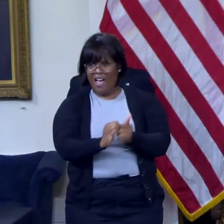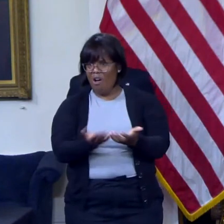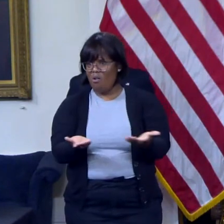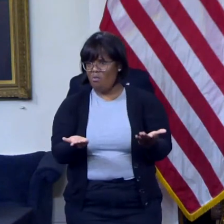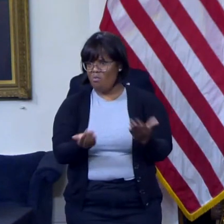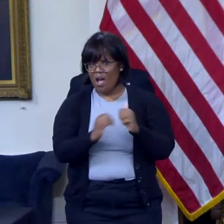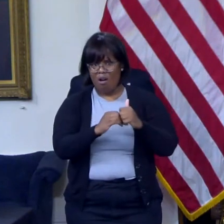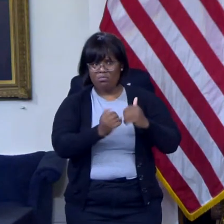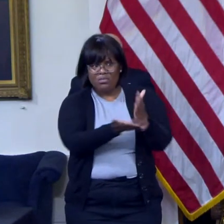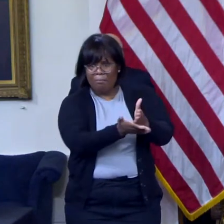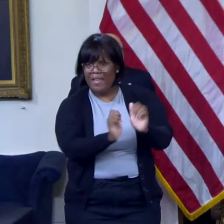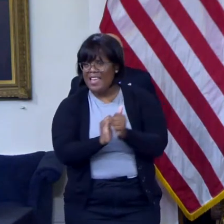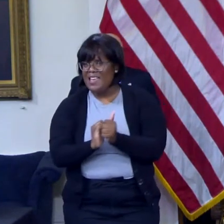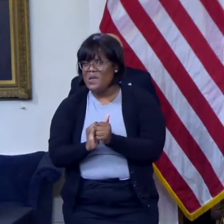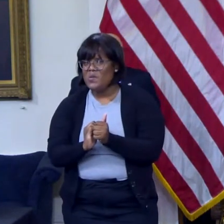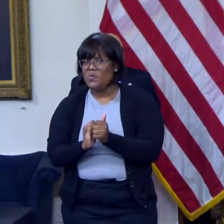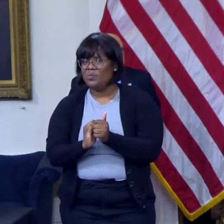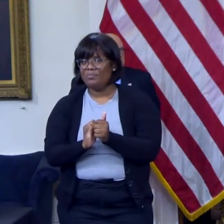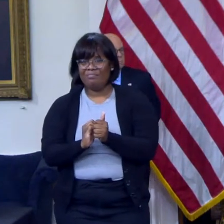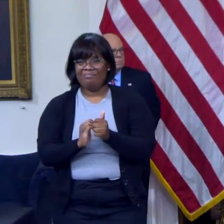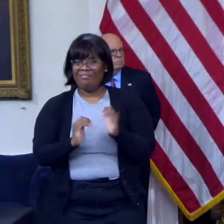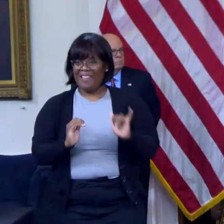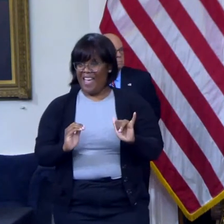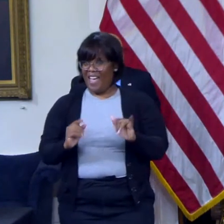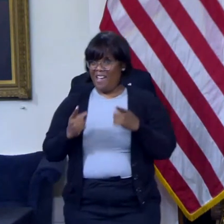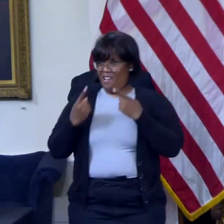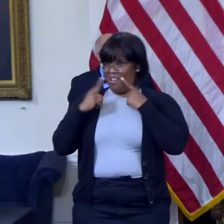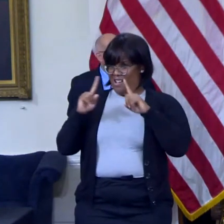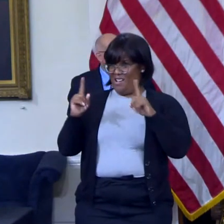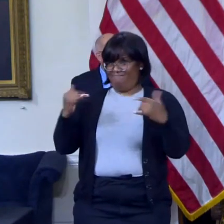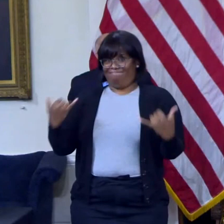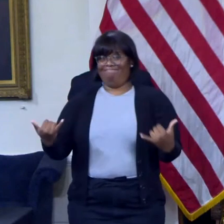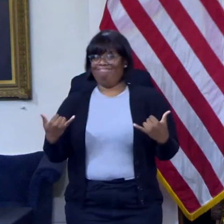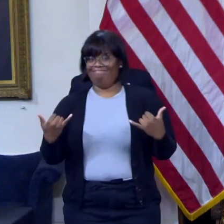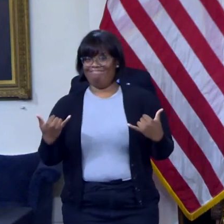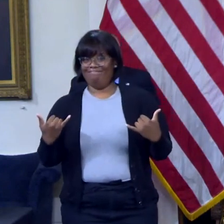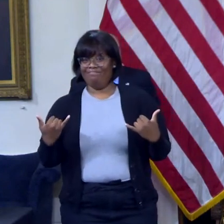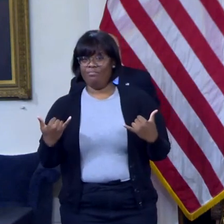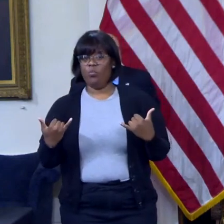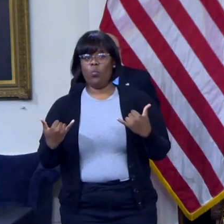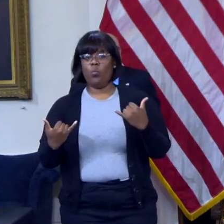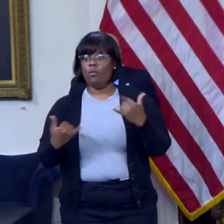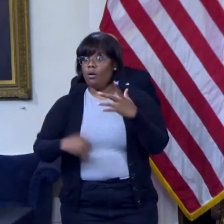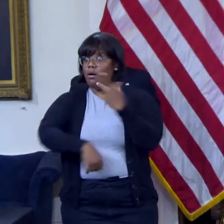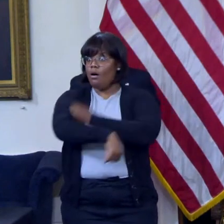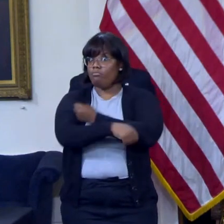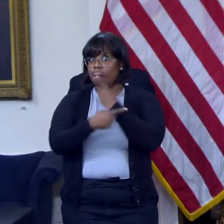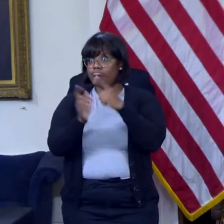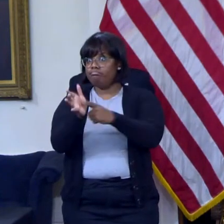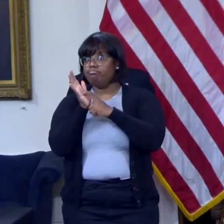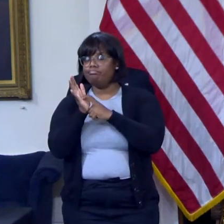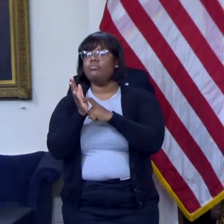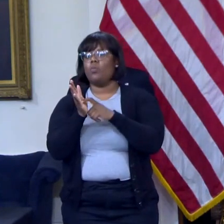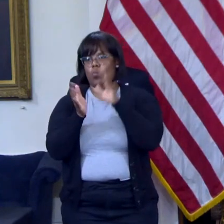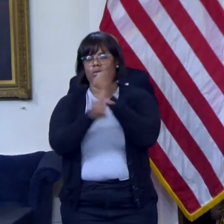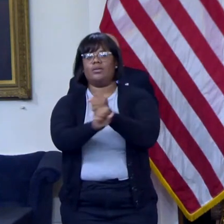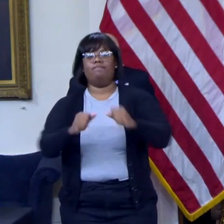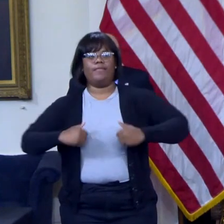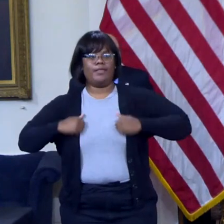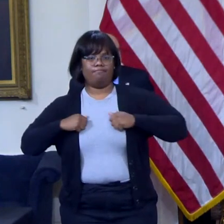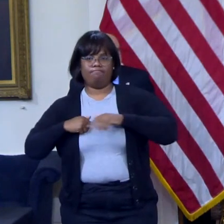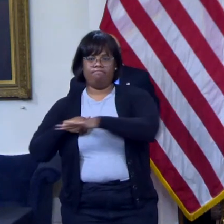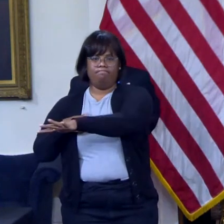Governor Hogan, your announcement today will save lives. Governor you and I first met